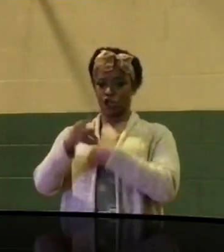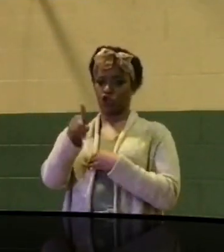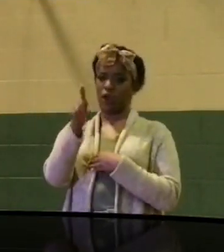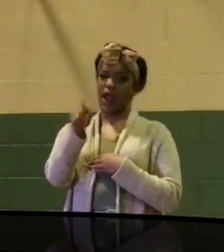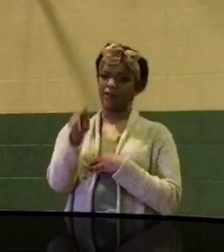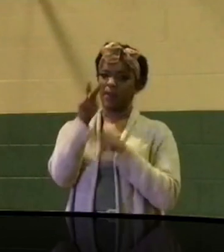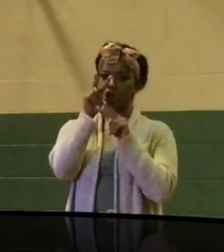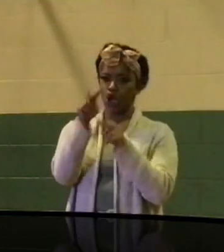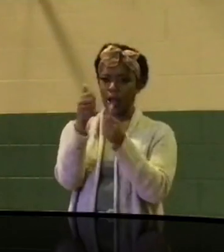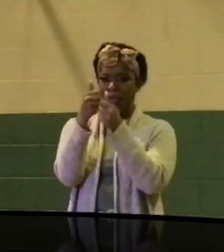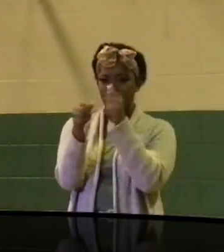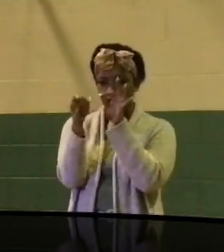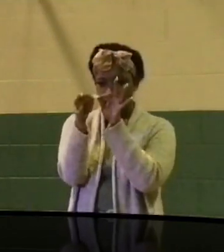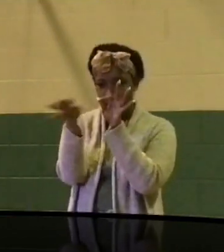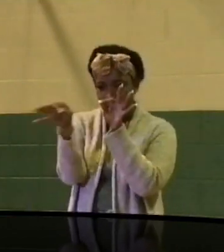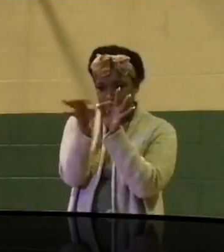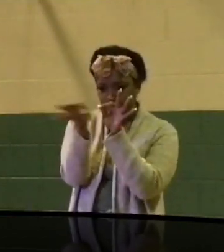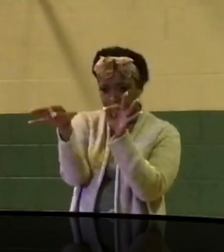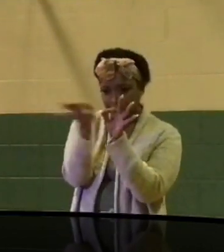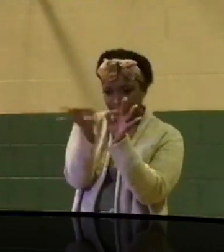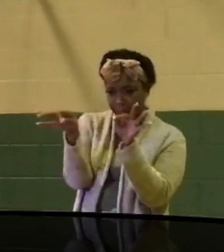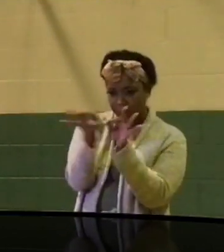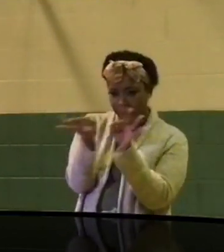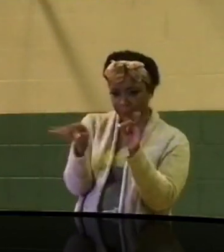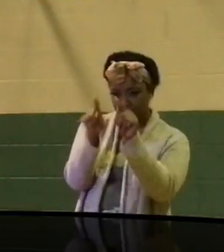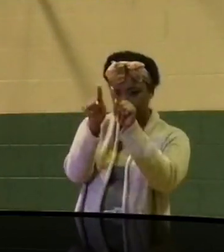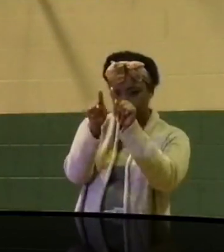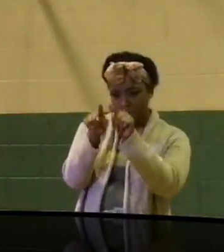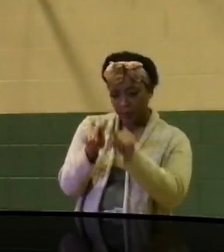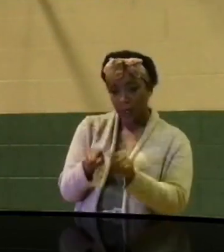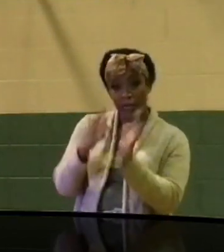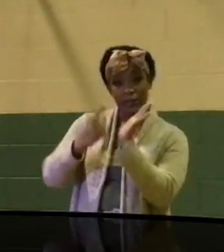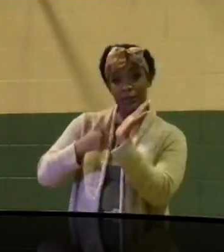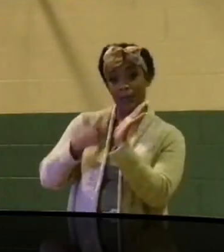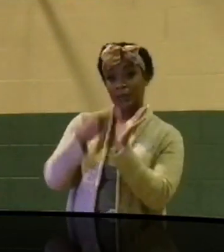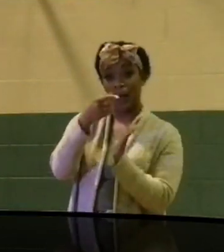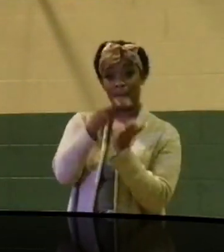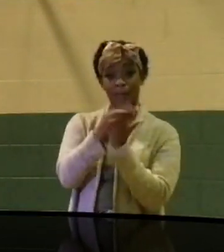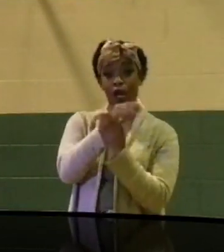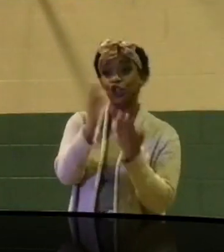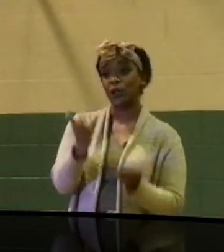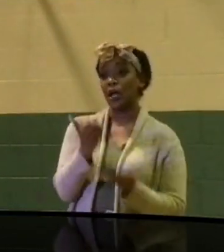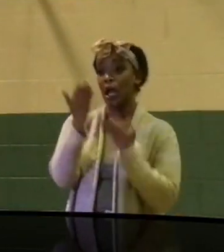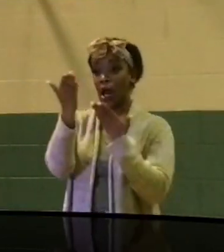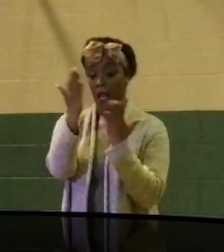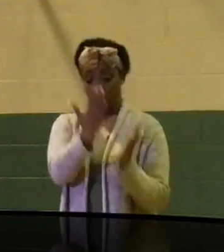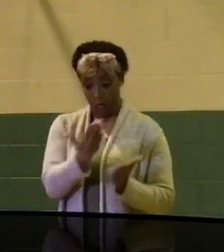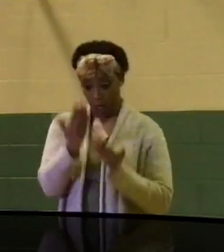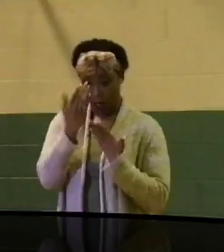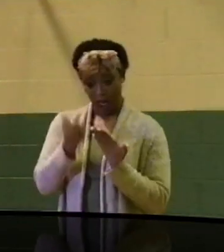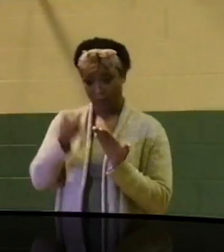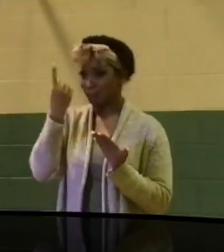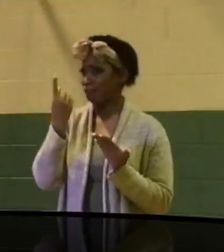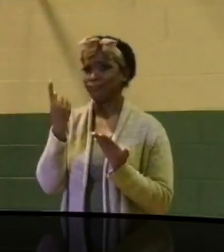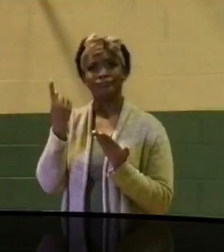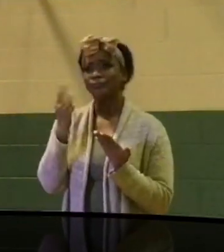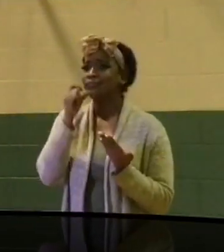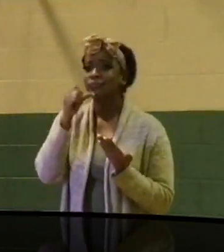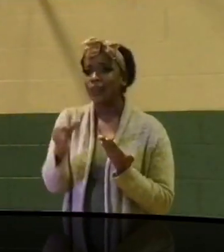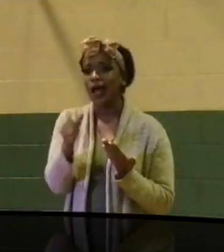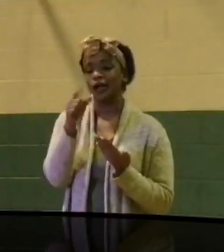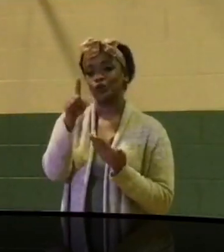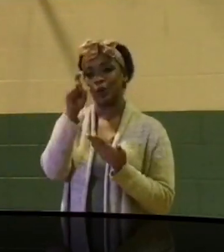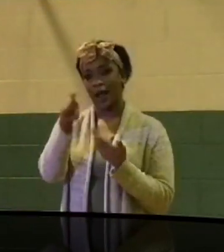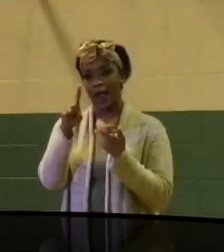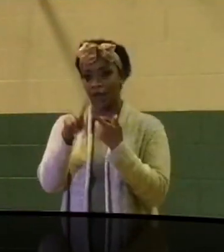every line item. And sometimes the budget isn't presented in a way that is feasible for you to do that. And so you have to